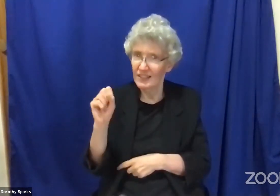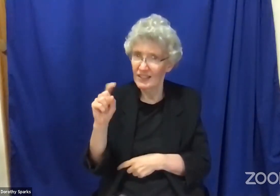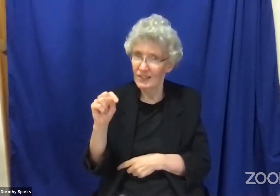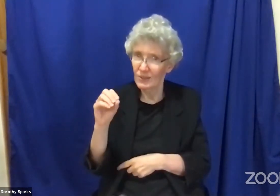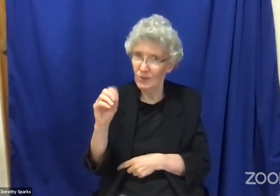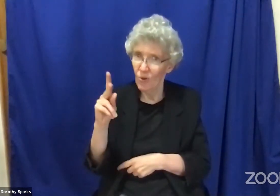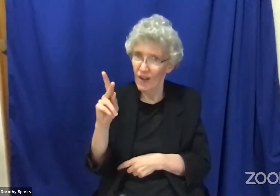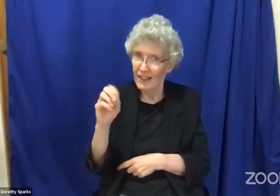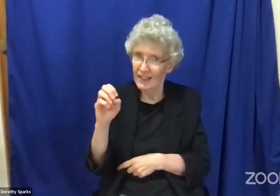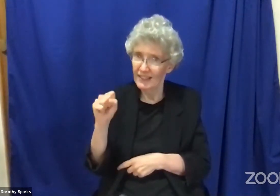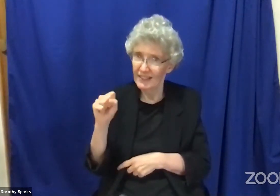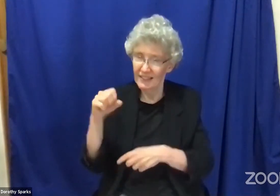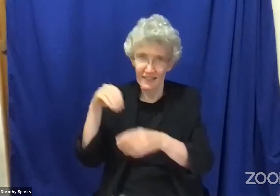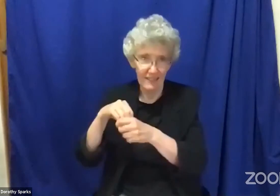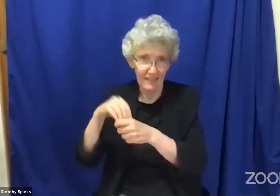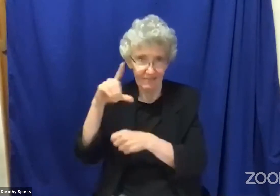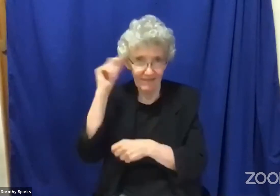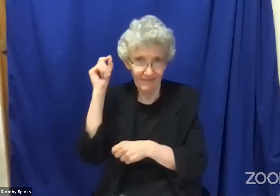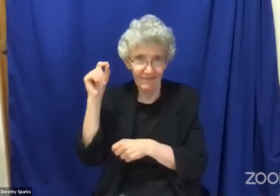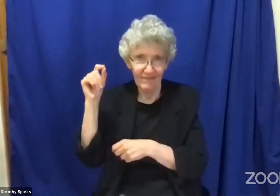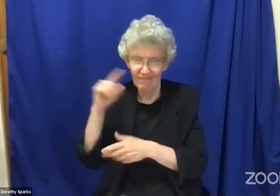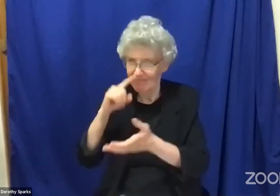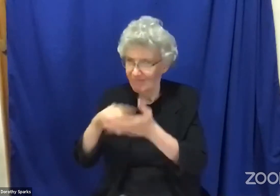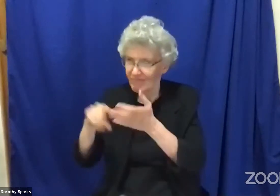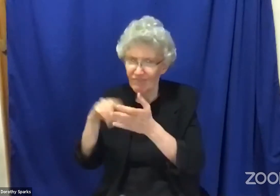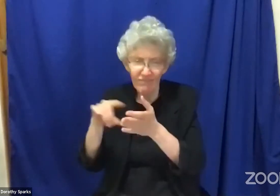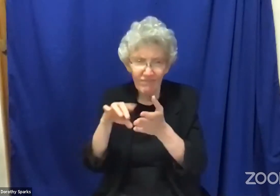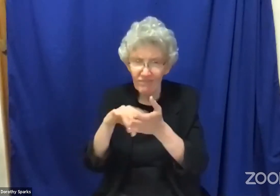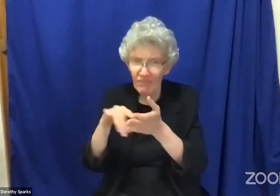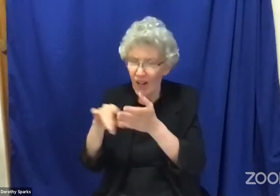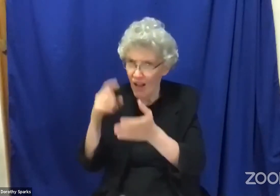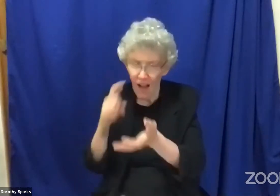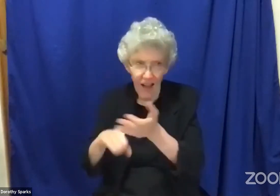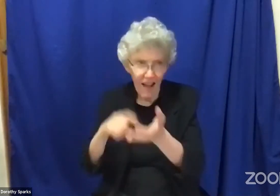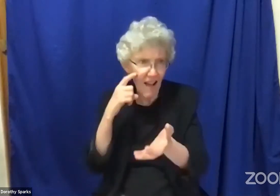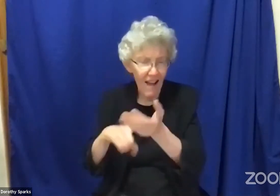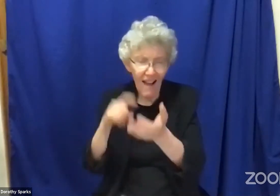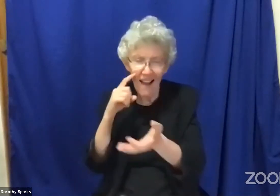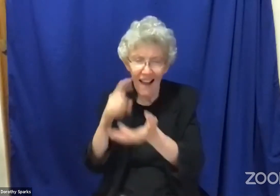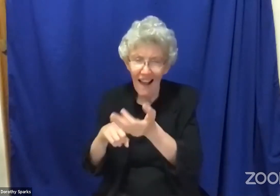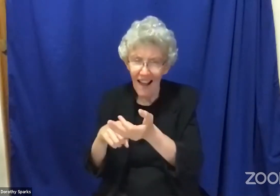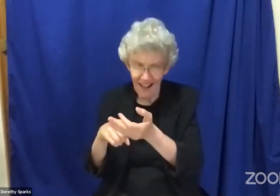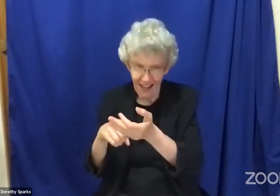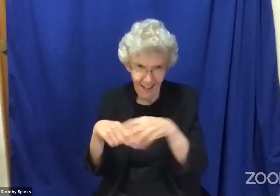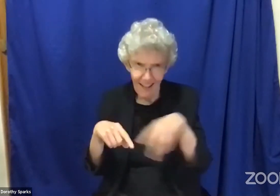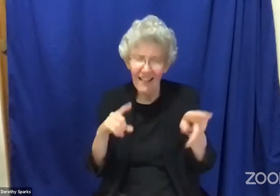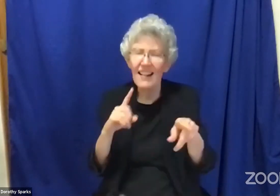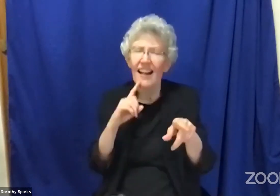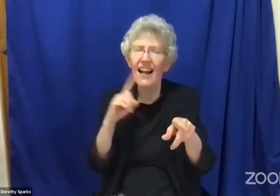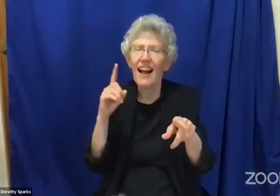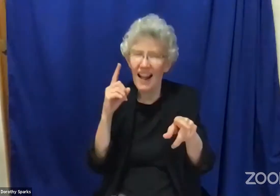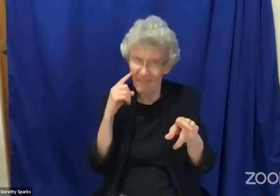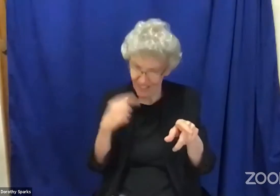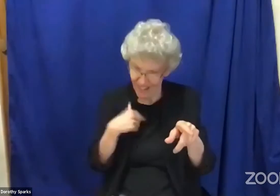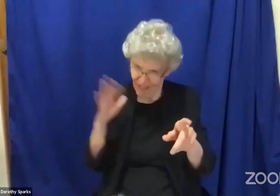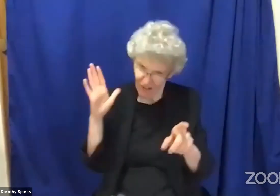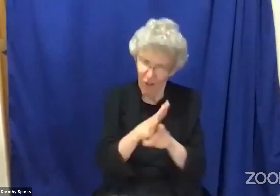until Dr. Stokes a professor at Gallaudet did